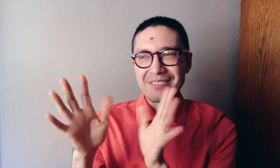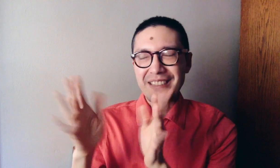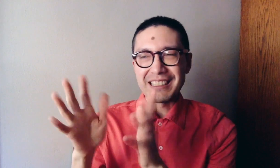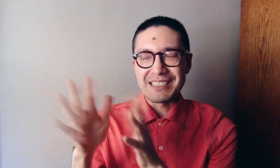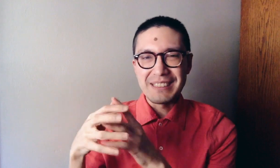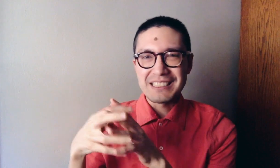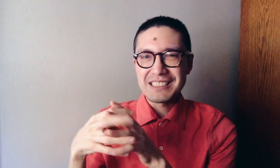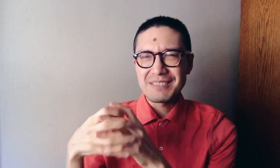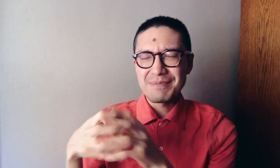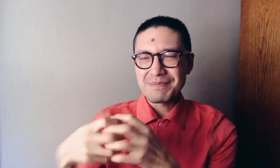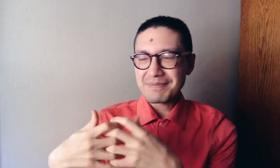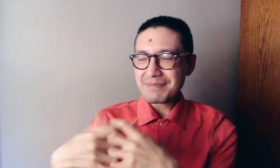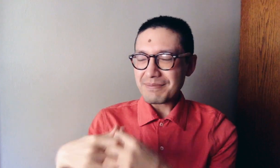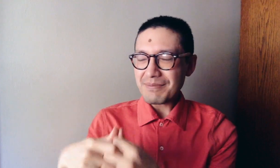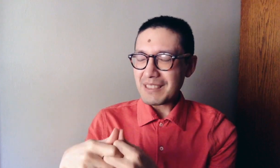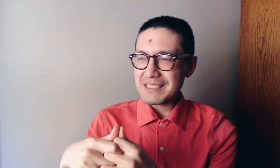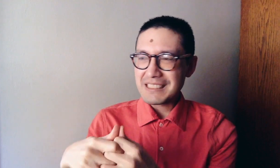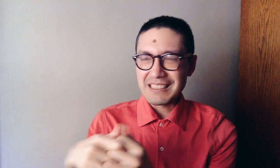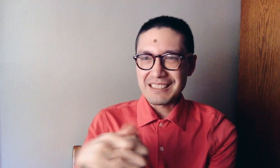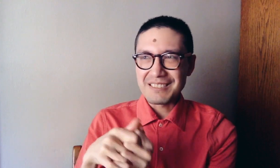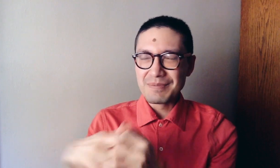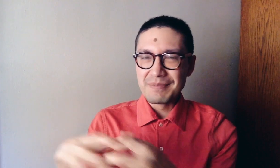much, I'm